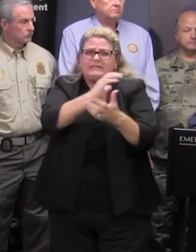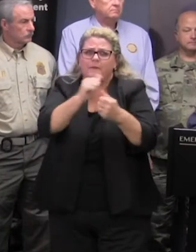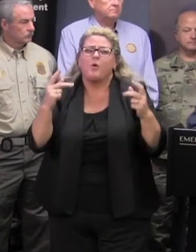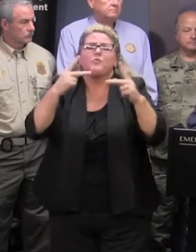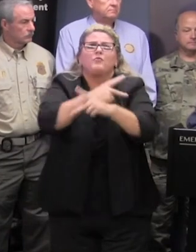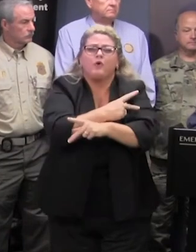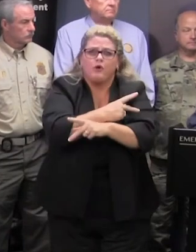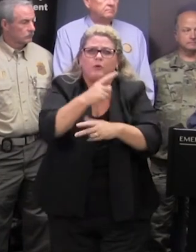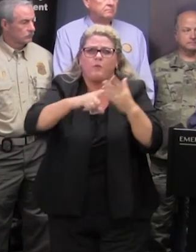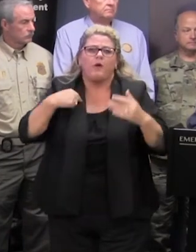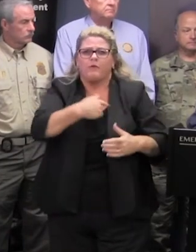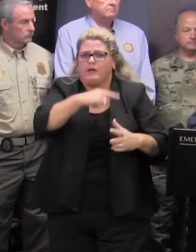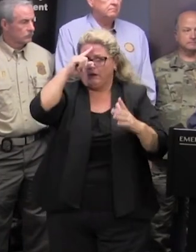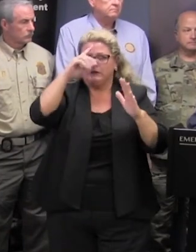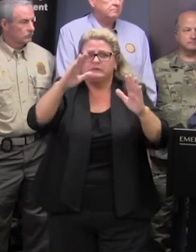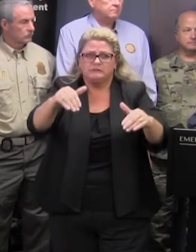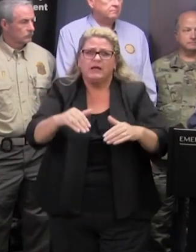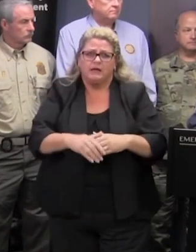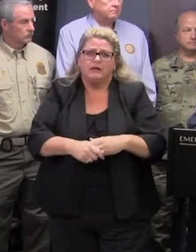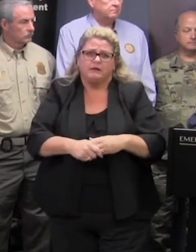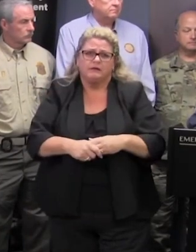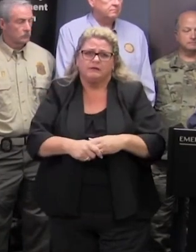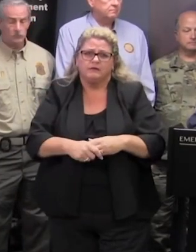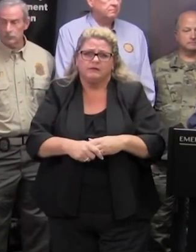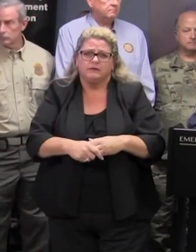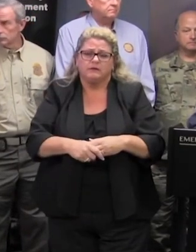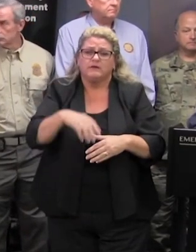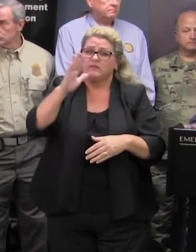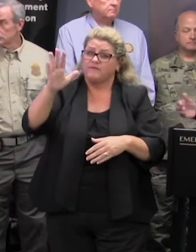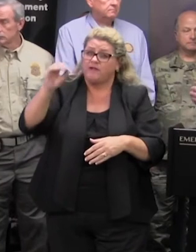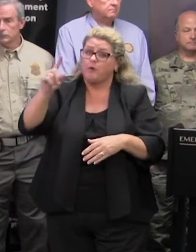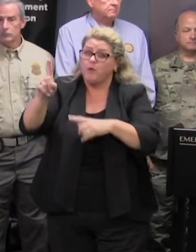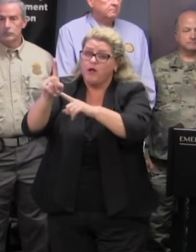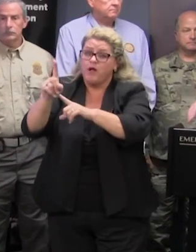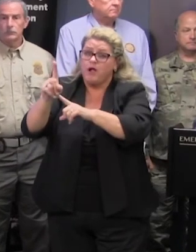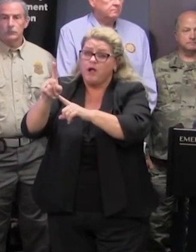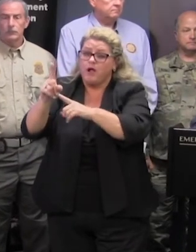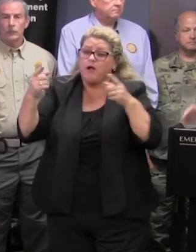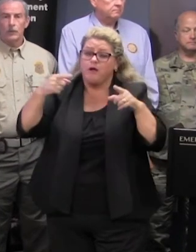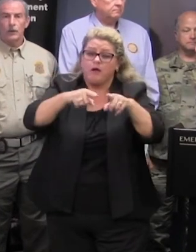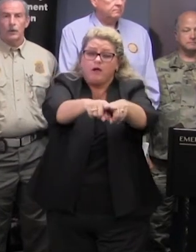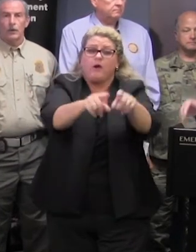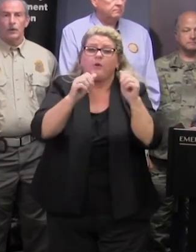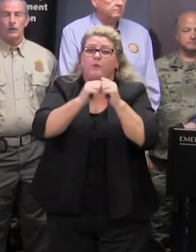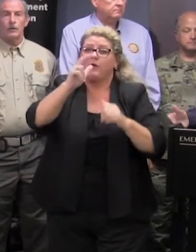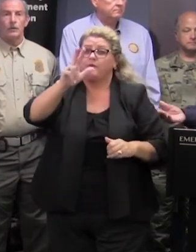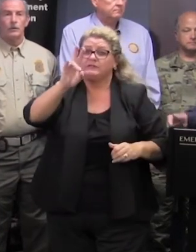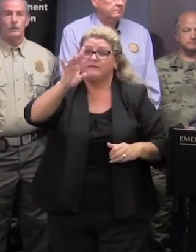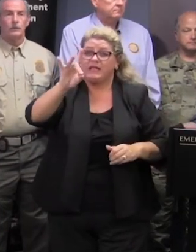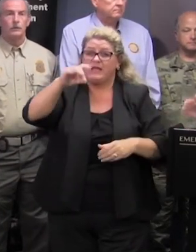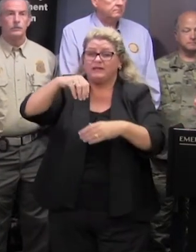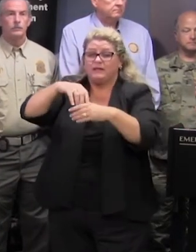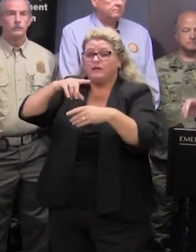and one area of that concern of course is that is the road highway 501 it merges with 378 to go into orain county